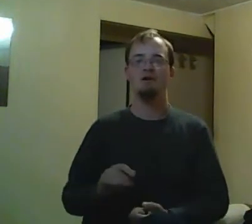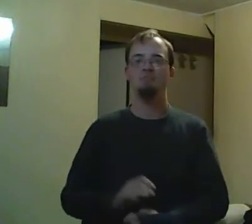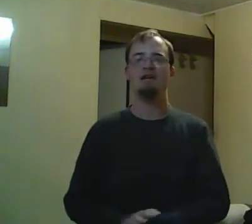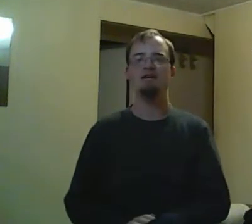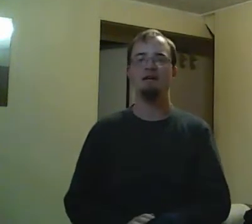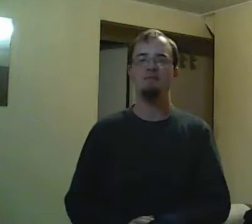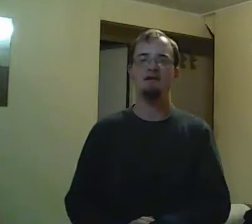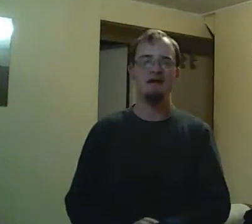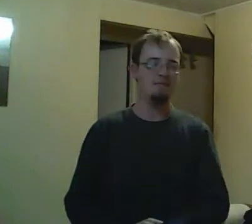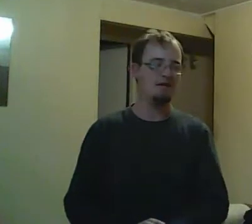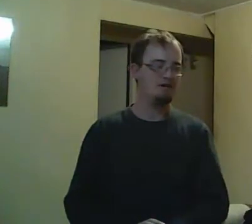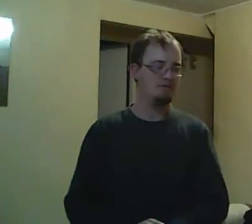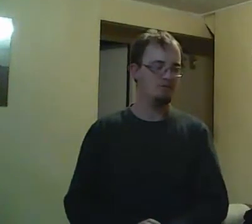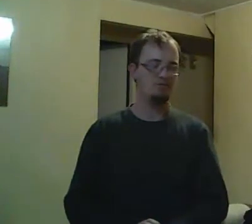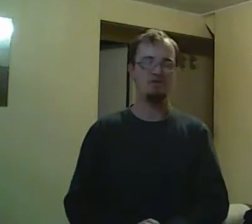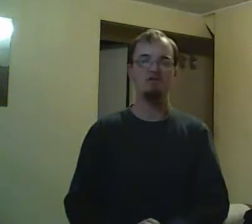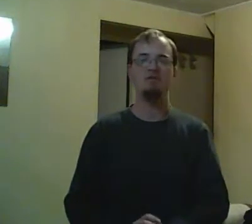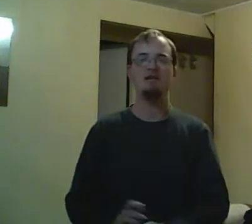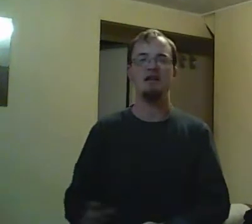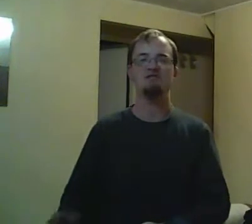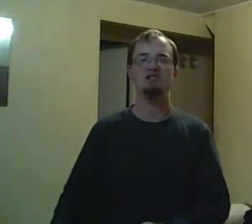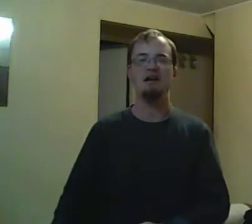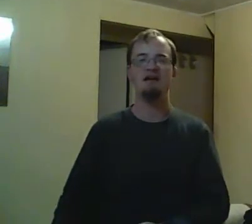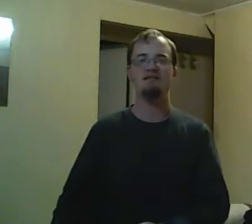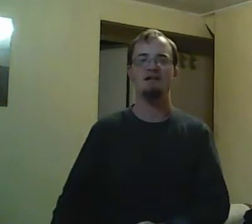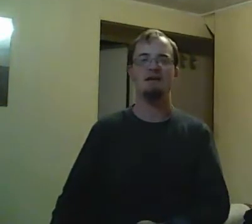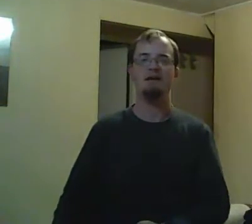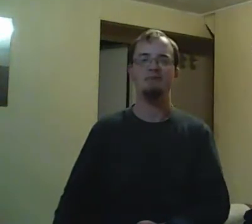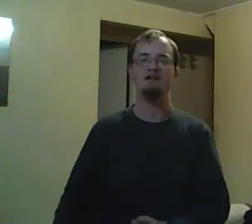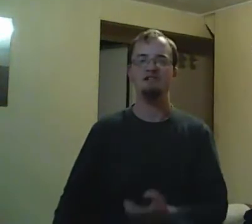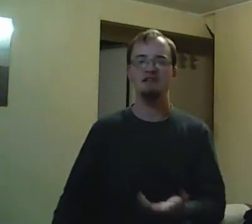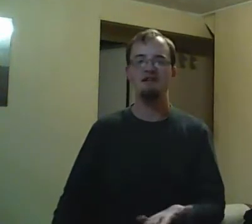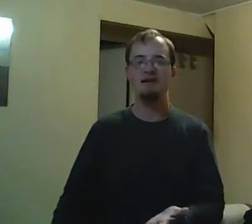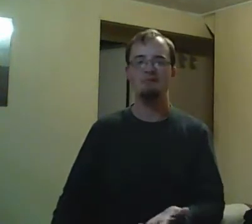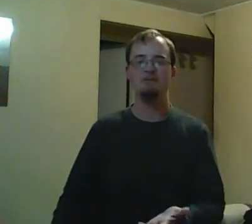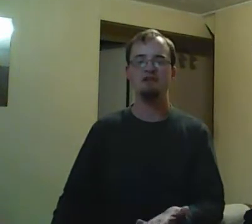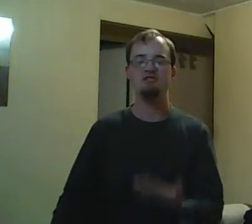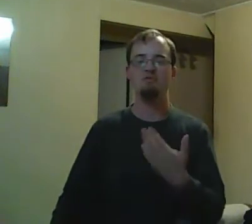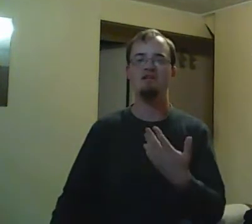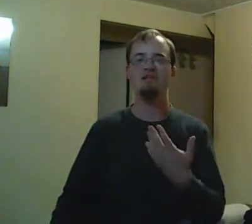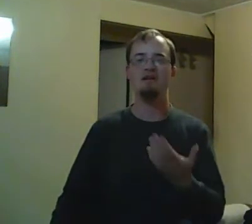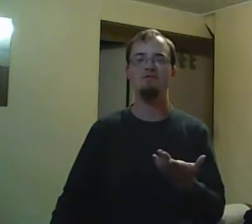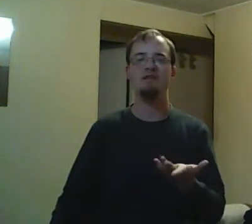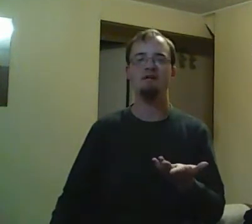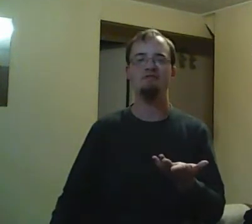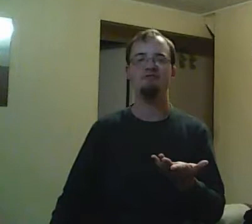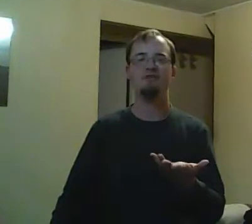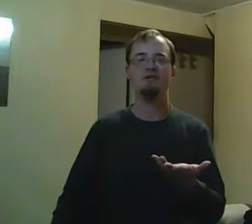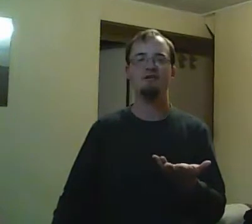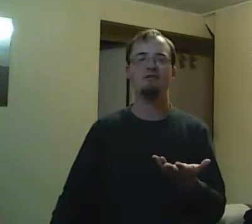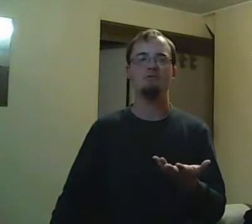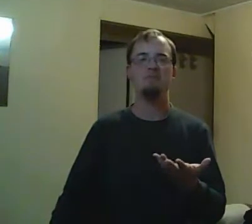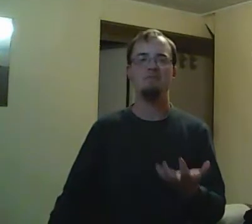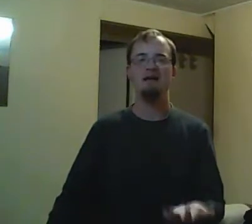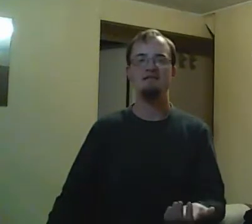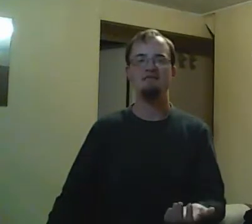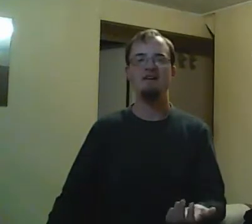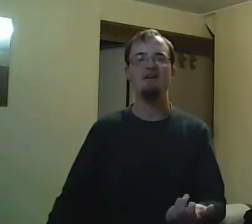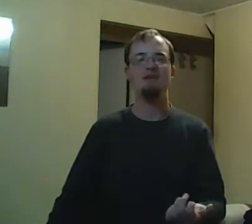And it was a hit. So practically, what could have happened if anyone went back to their memory bank is basically make a compromise.